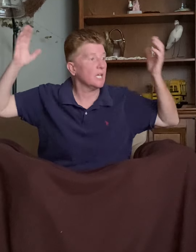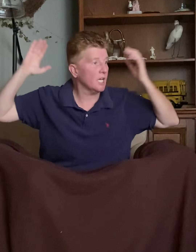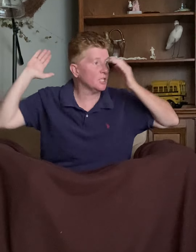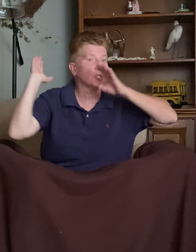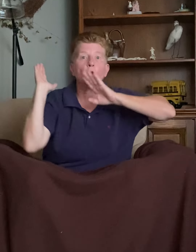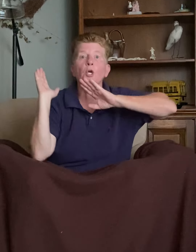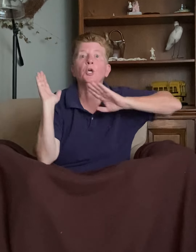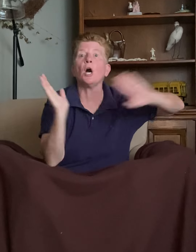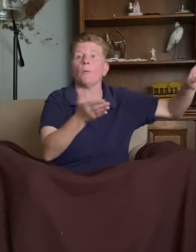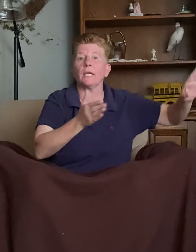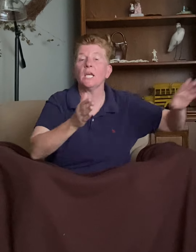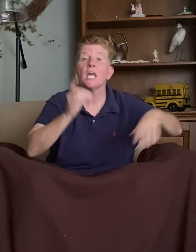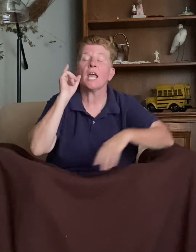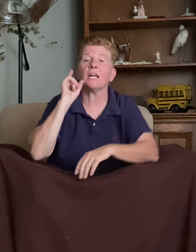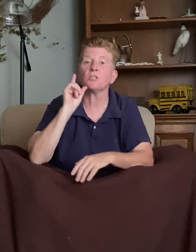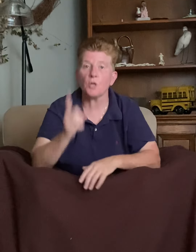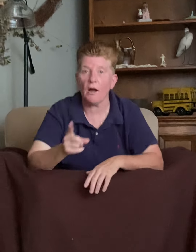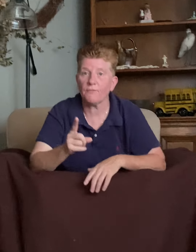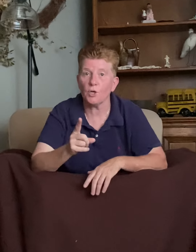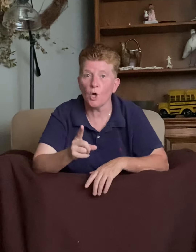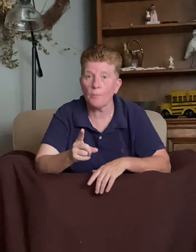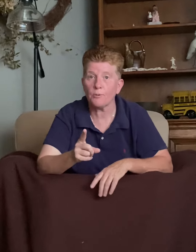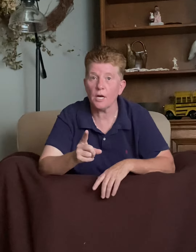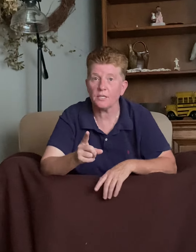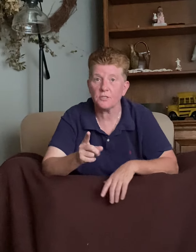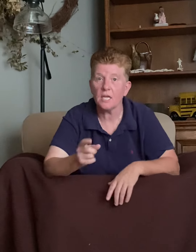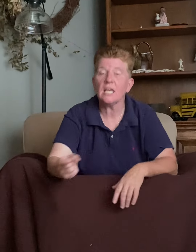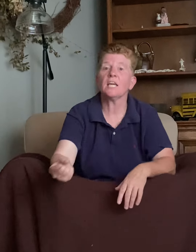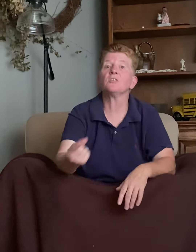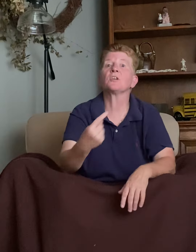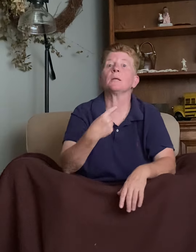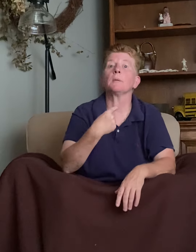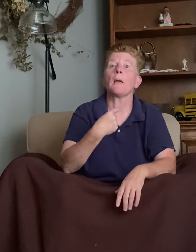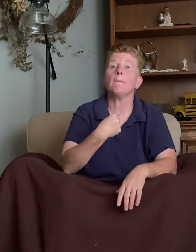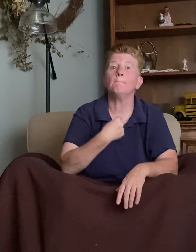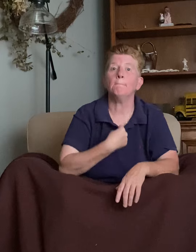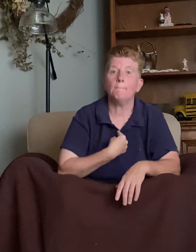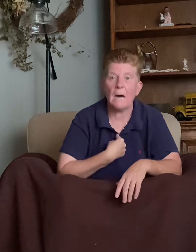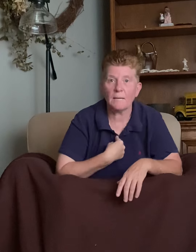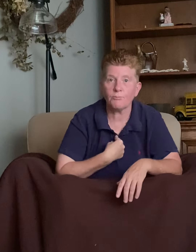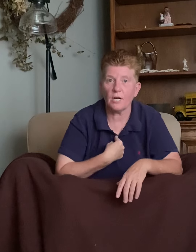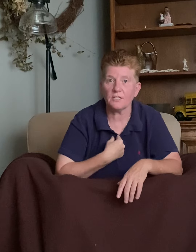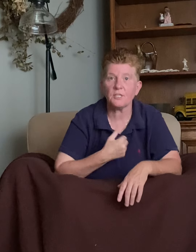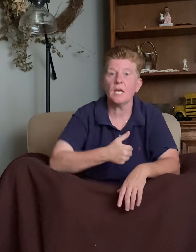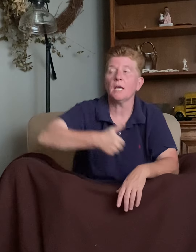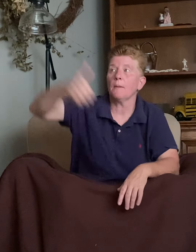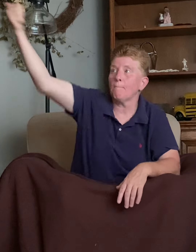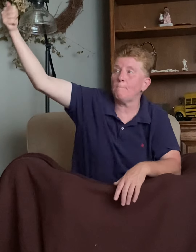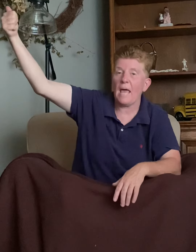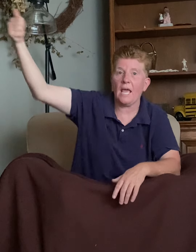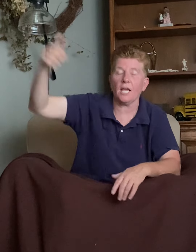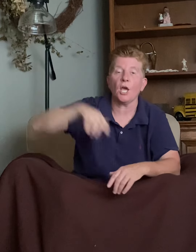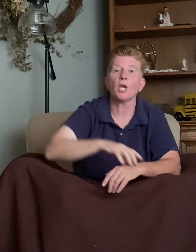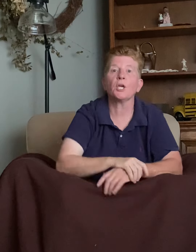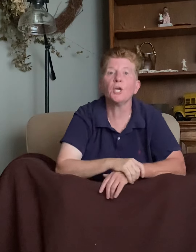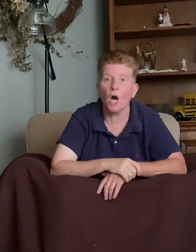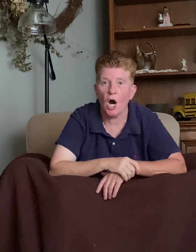It's going. And it's not for your price. It's going to be my price. Bang! Gone.